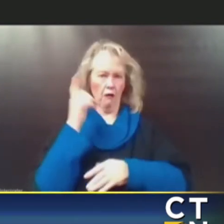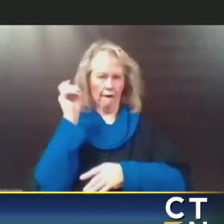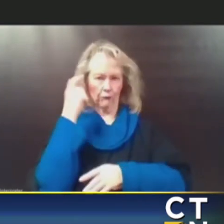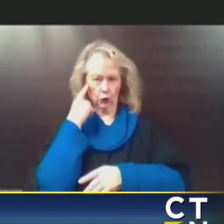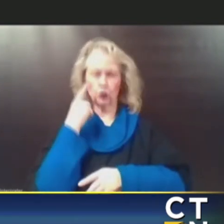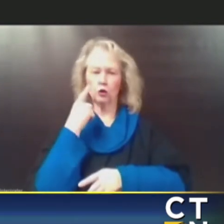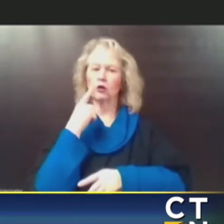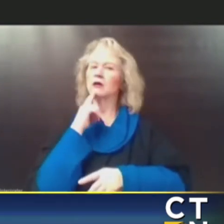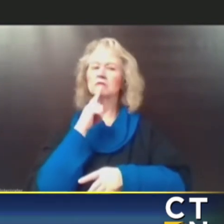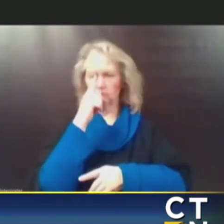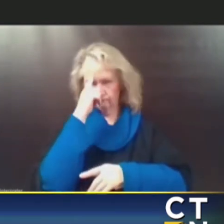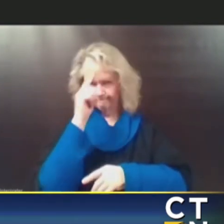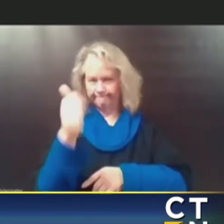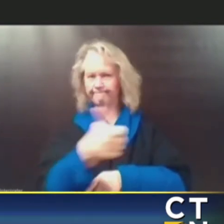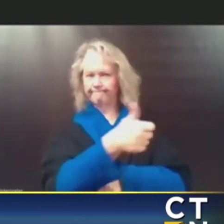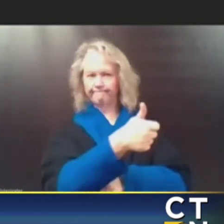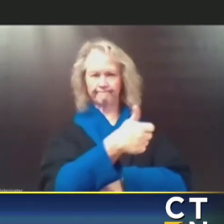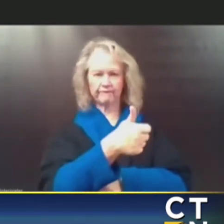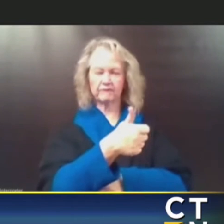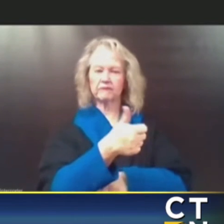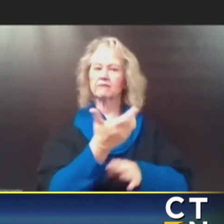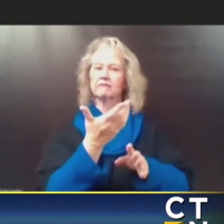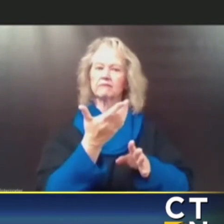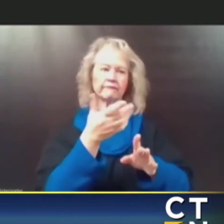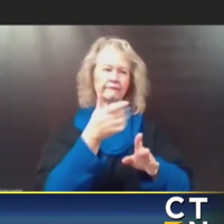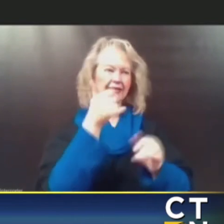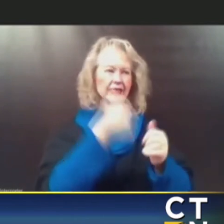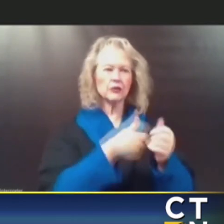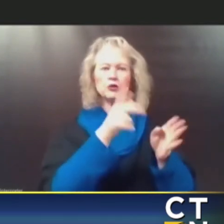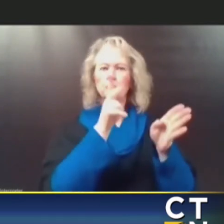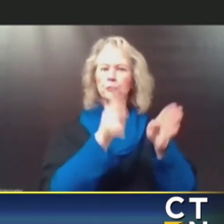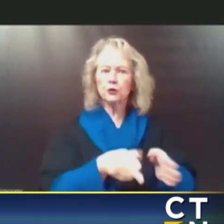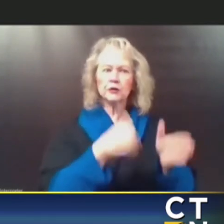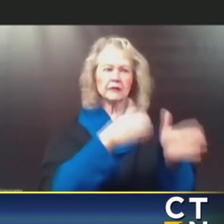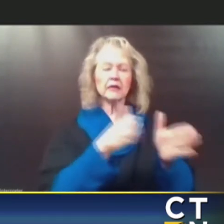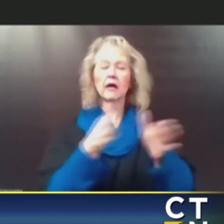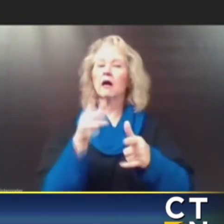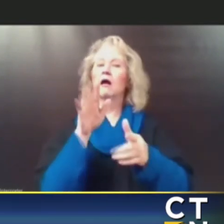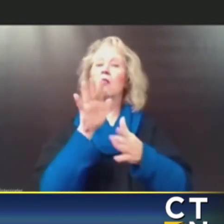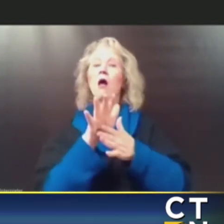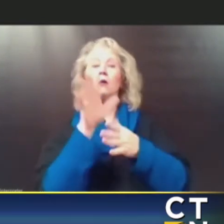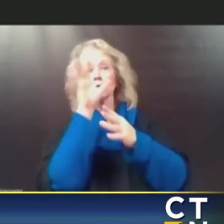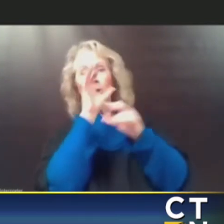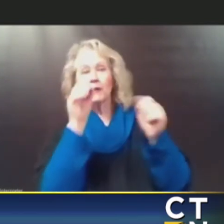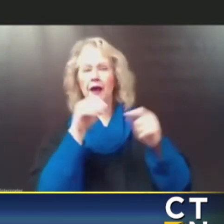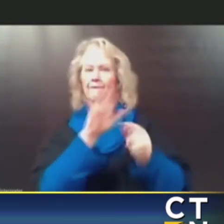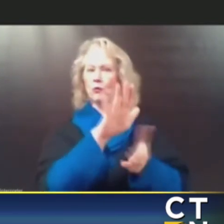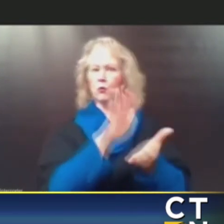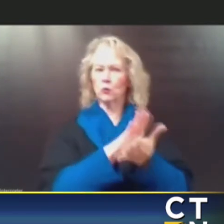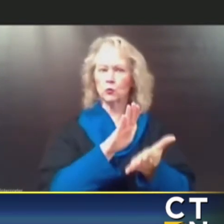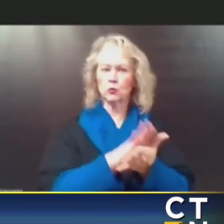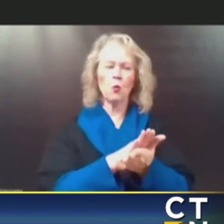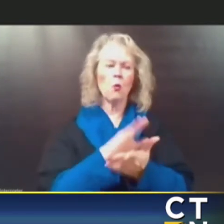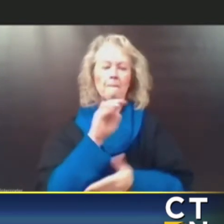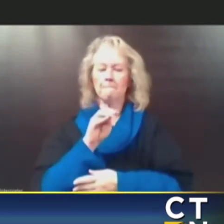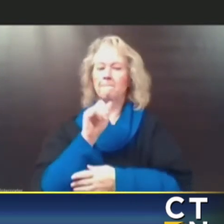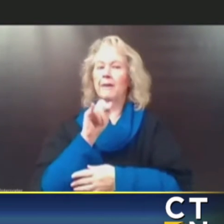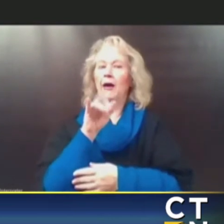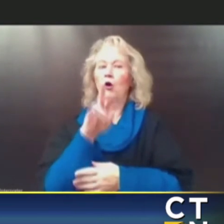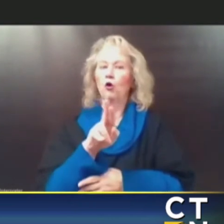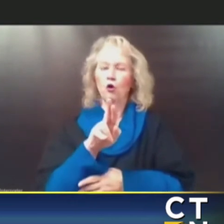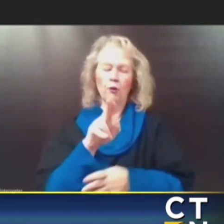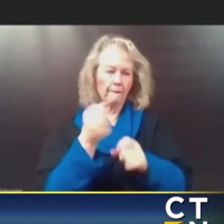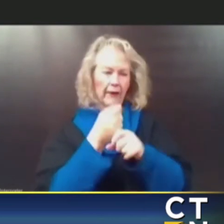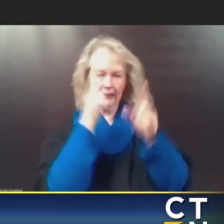up to you. It will be up to Matthew Conway. It will be up to superintendents of schools and mayors to make that election themselves,